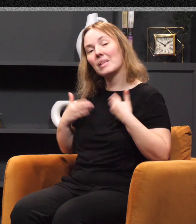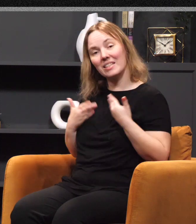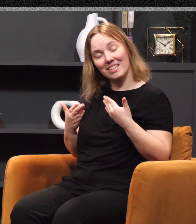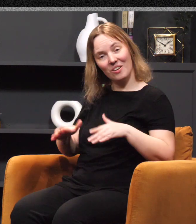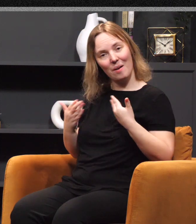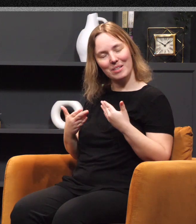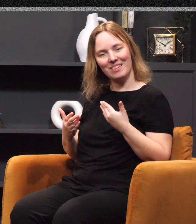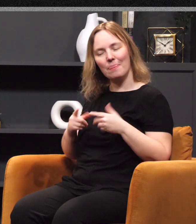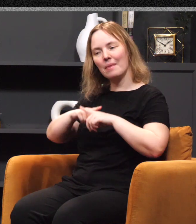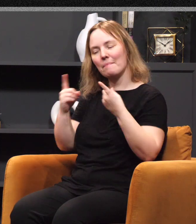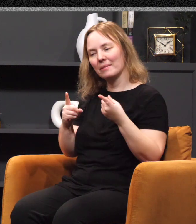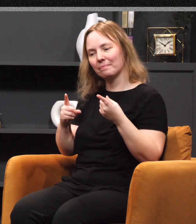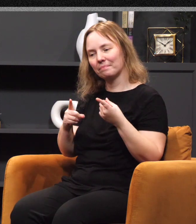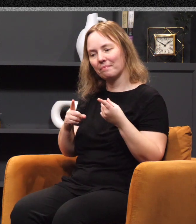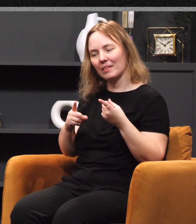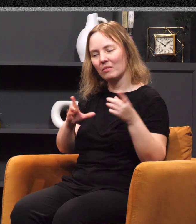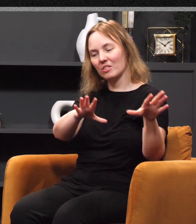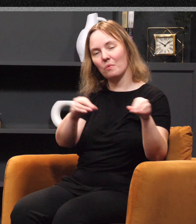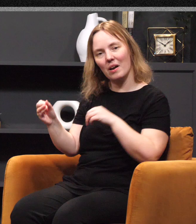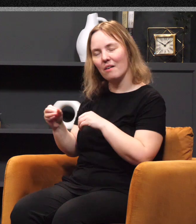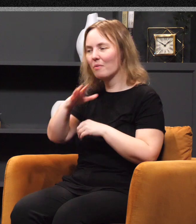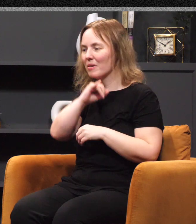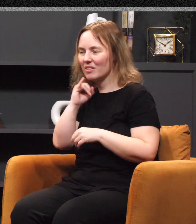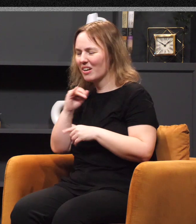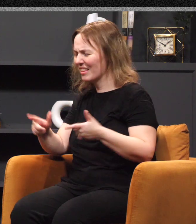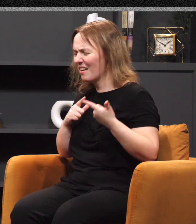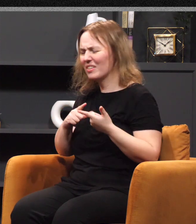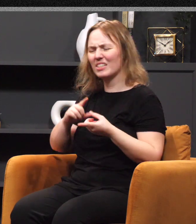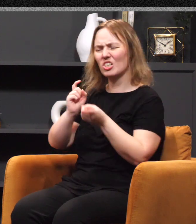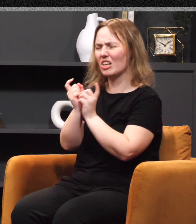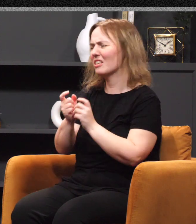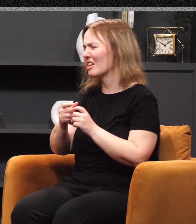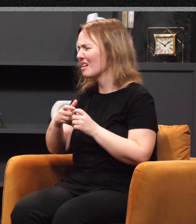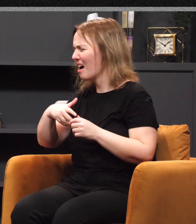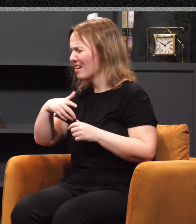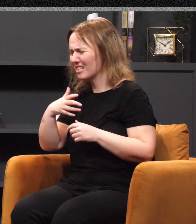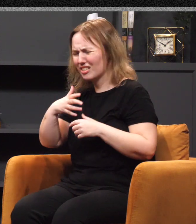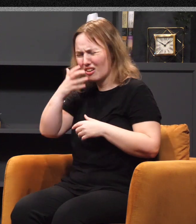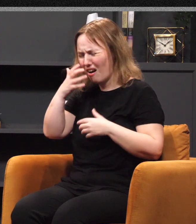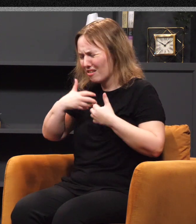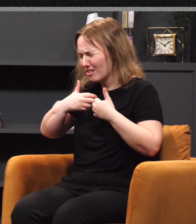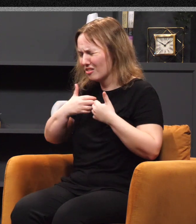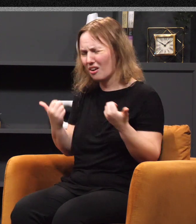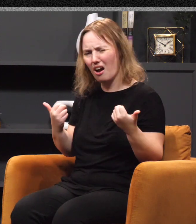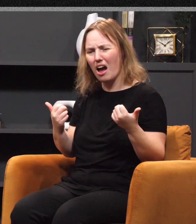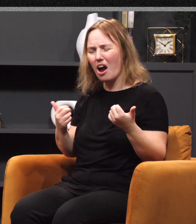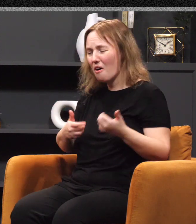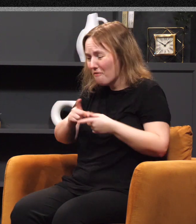she's away from Israel those 10 years, she comes back, her life is so dramatically changed, her friends are excited to see her, they say, Could this be Naomi after all